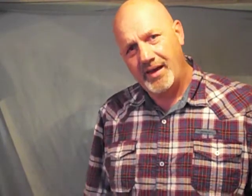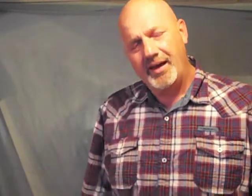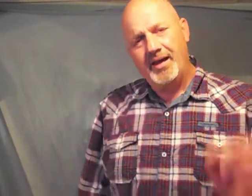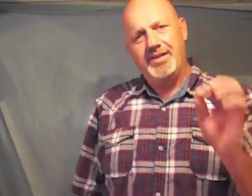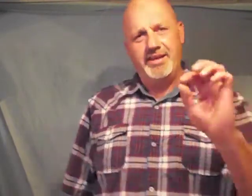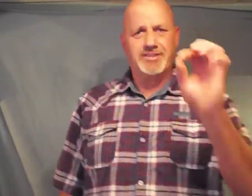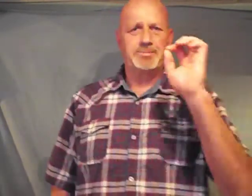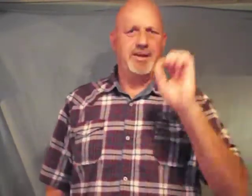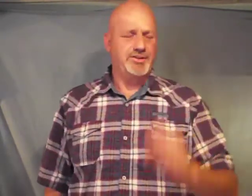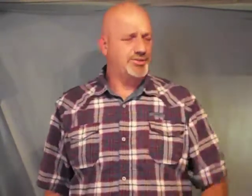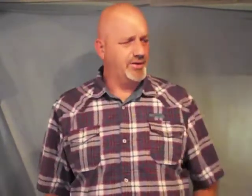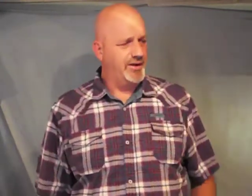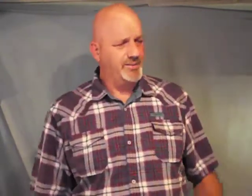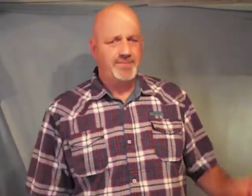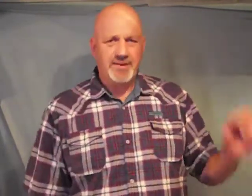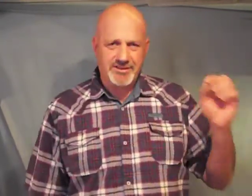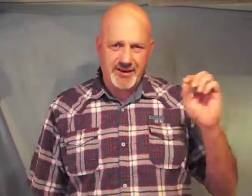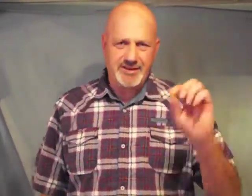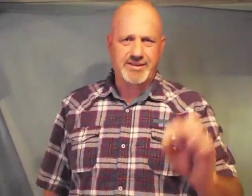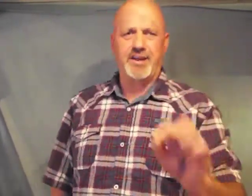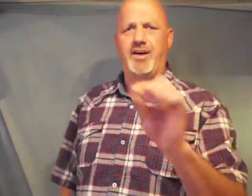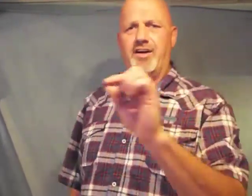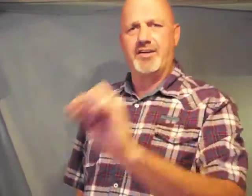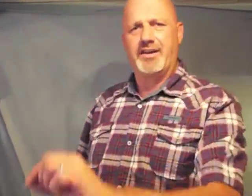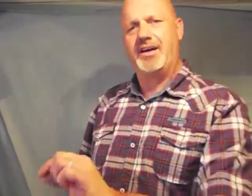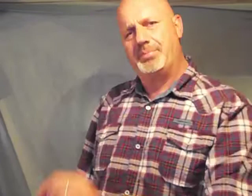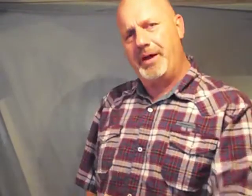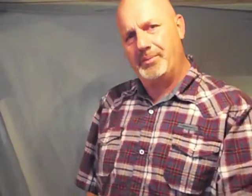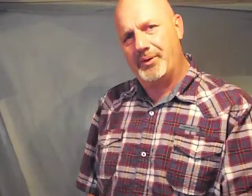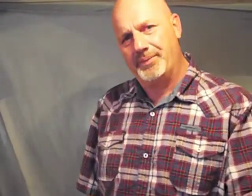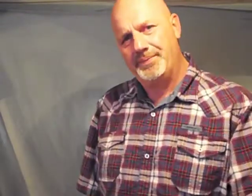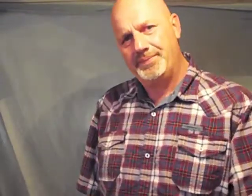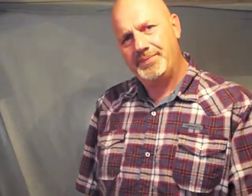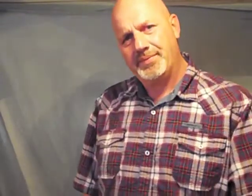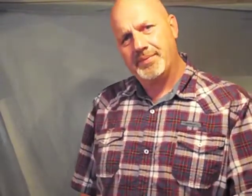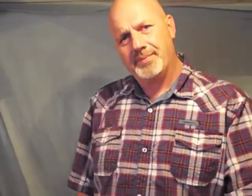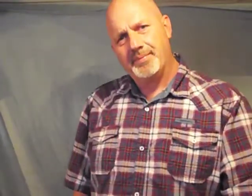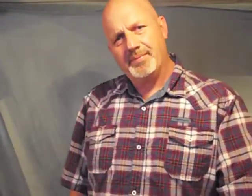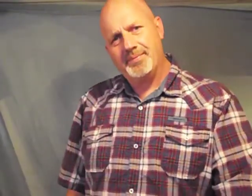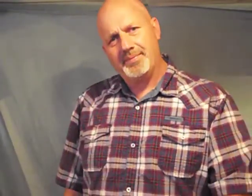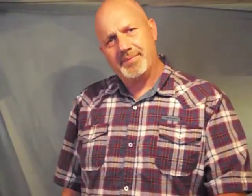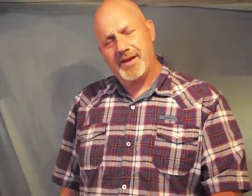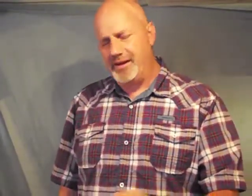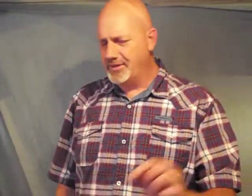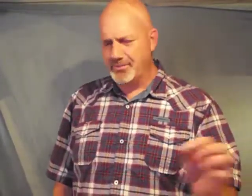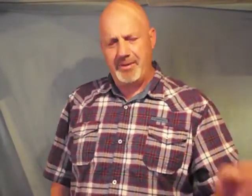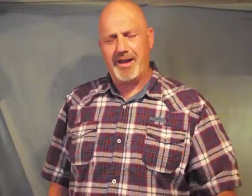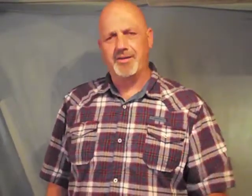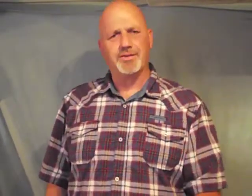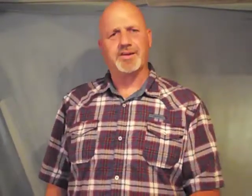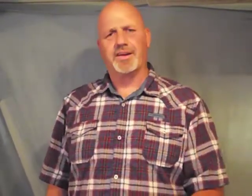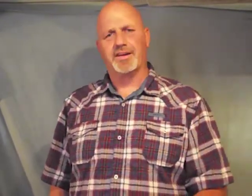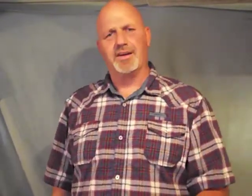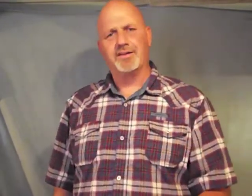this ministry sees the heart of people it doesn't matter their skin color